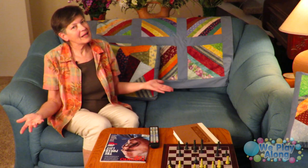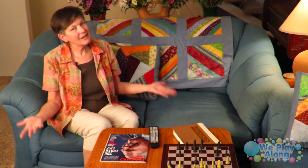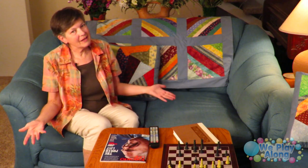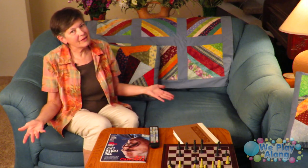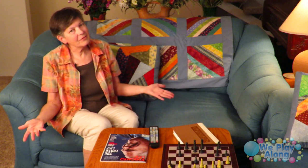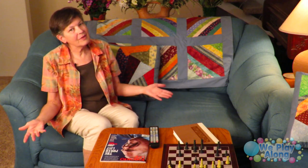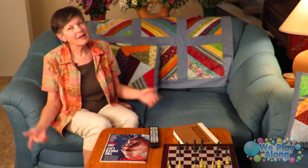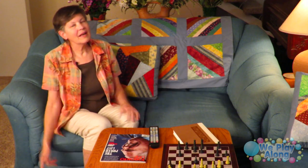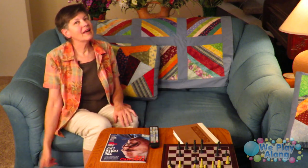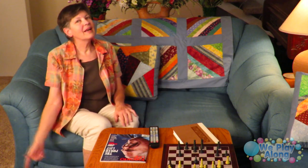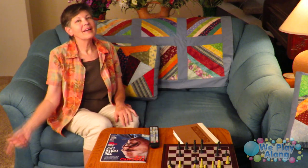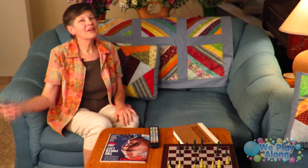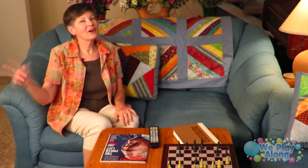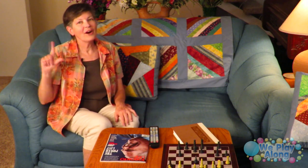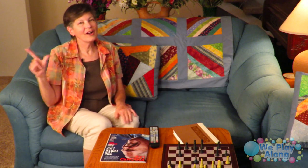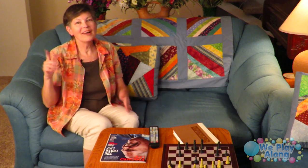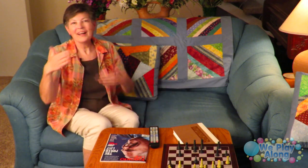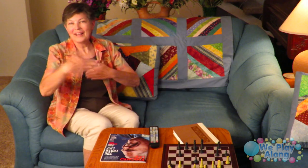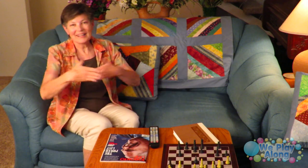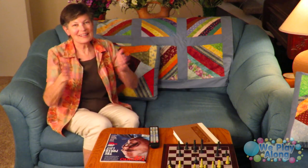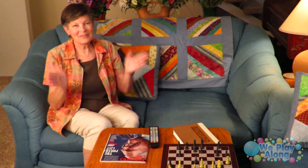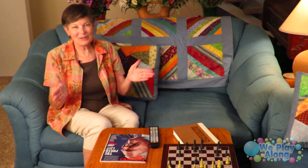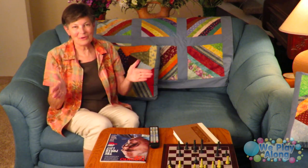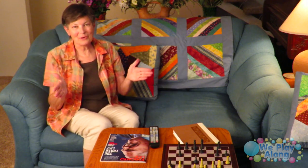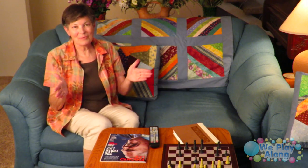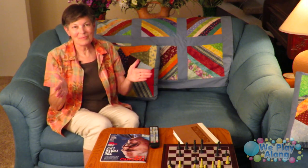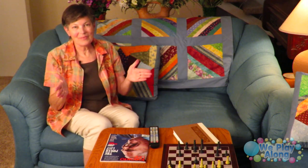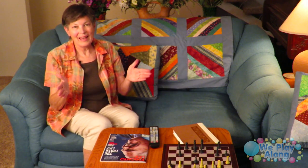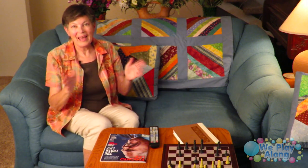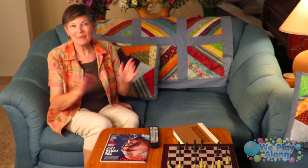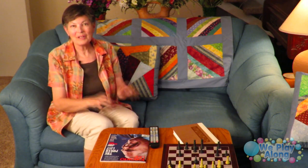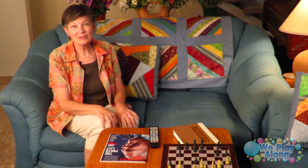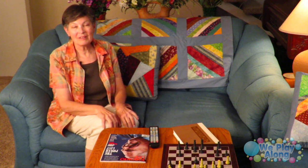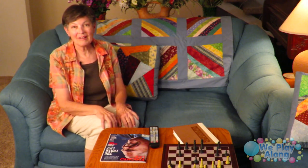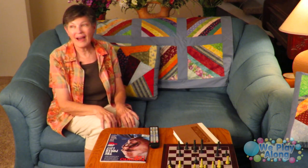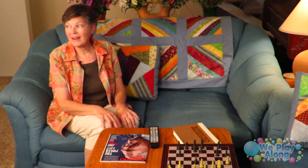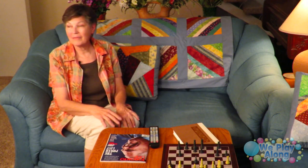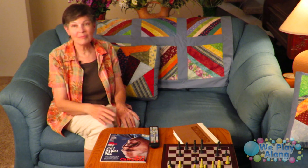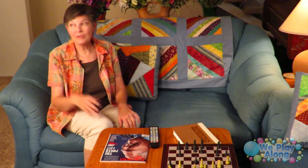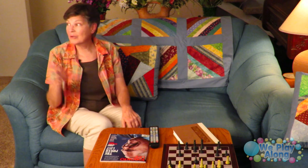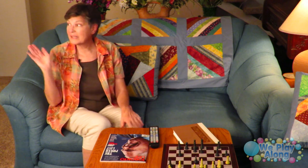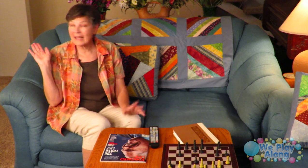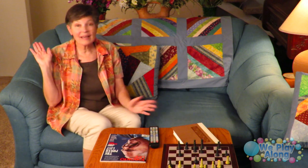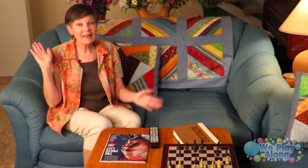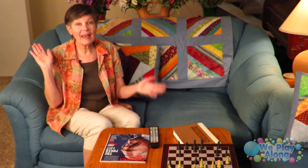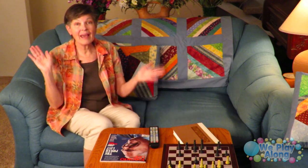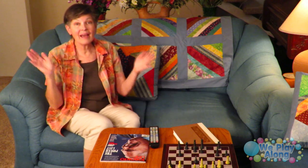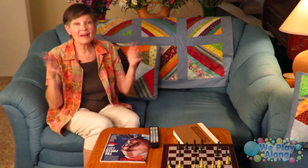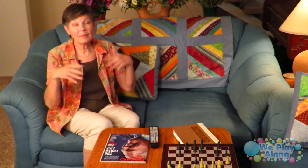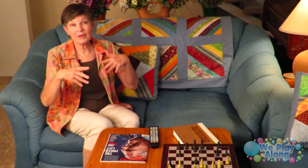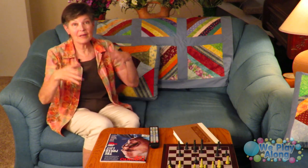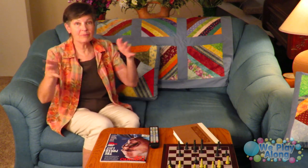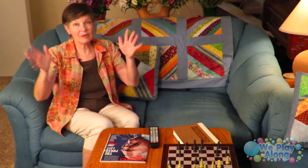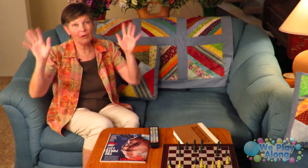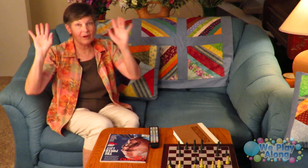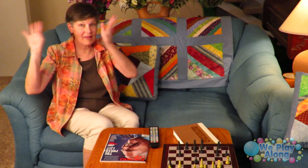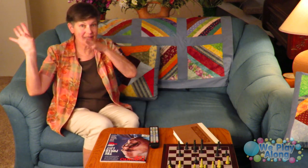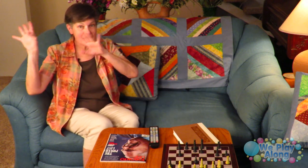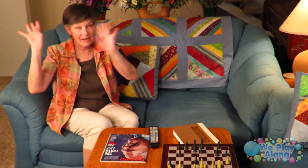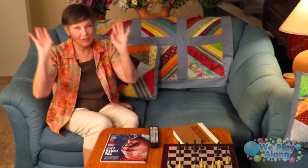of live in our living room and we do a lot of music and I'm going to be going to that side of